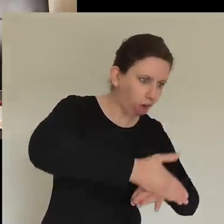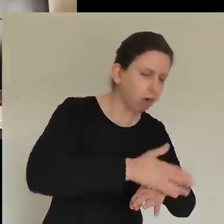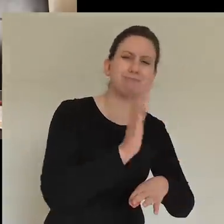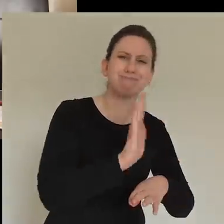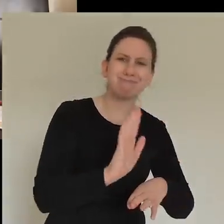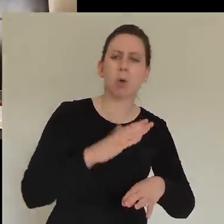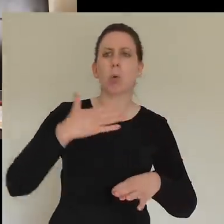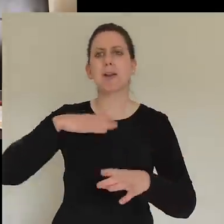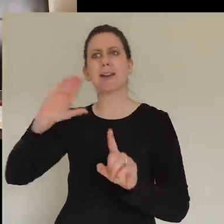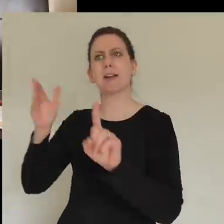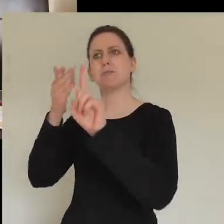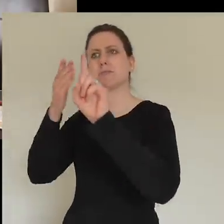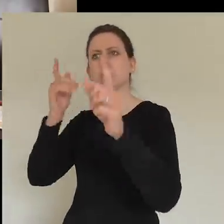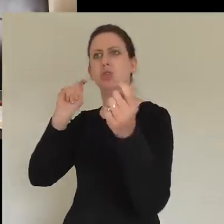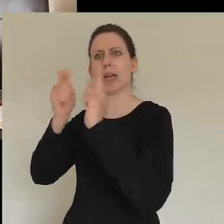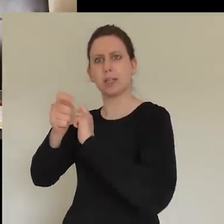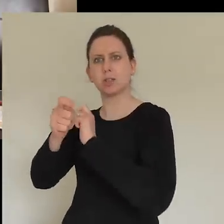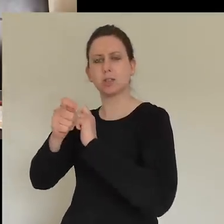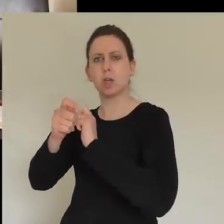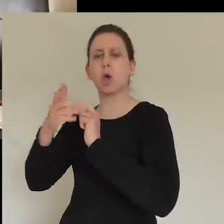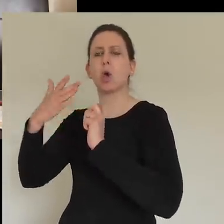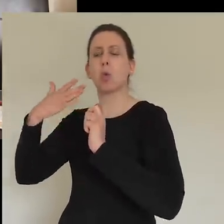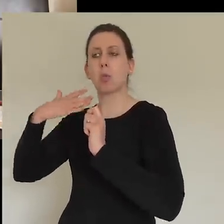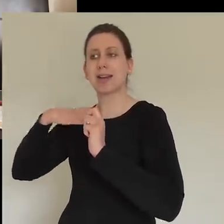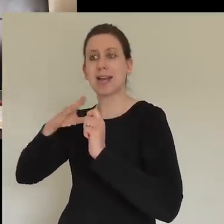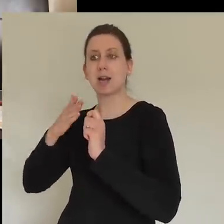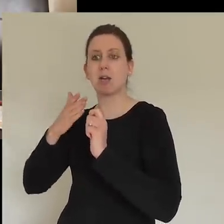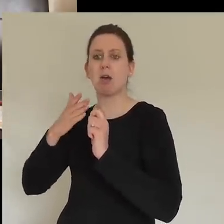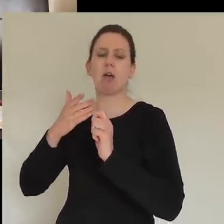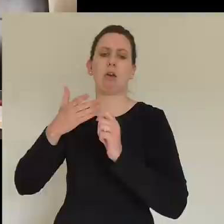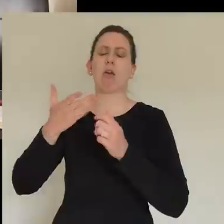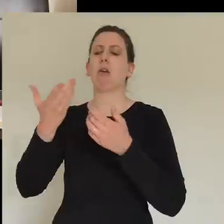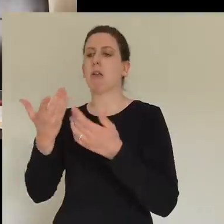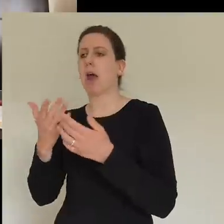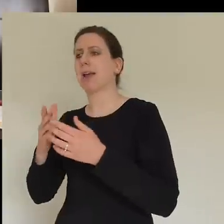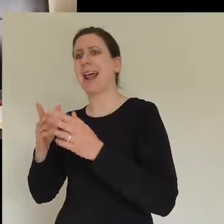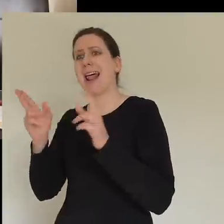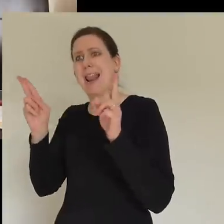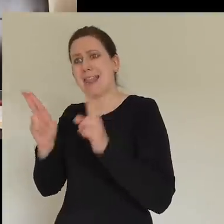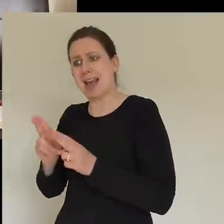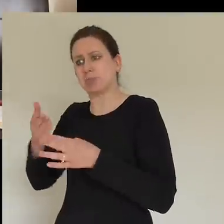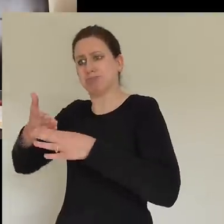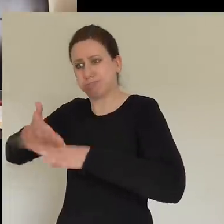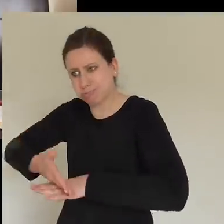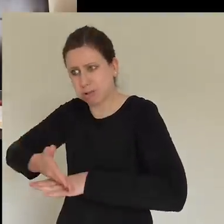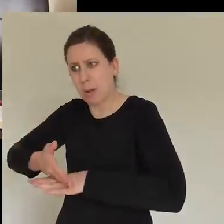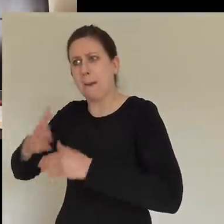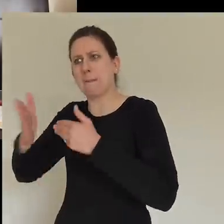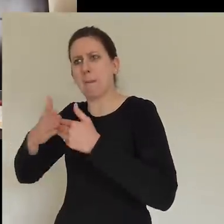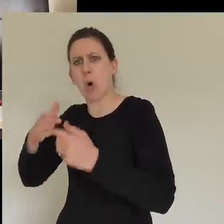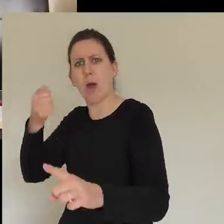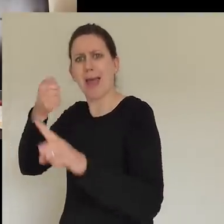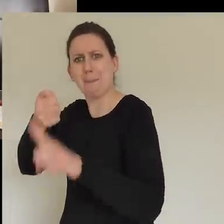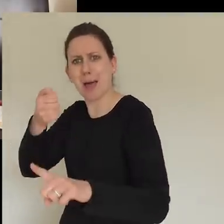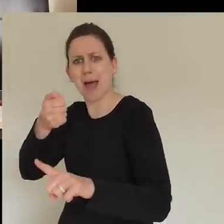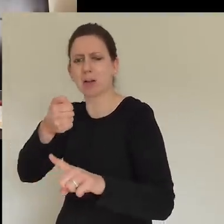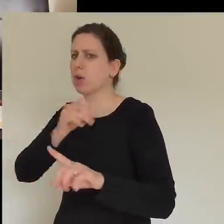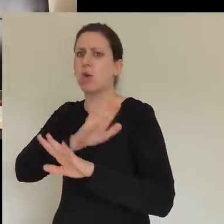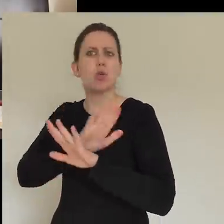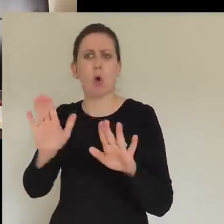maintenance, high impact, not high maintenance, low impact. And it's challenged us because as you hear stuff like you'll be hearing this week, you start